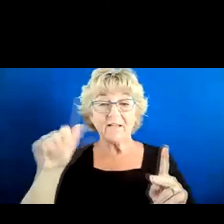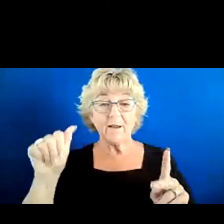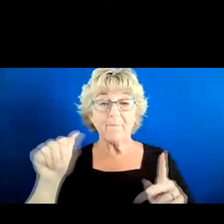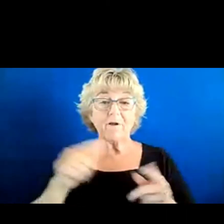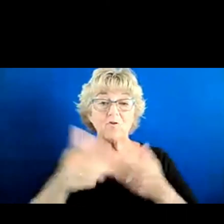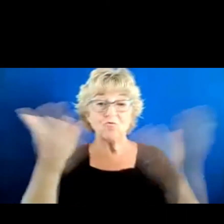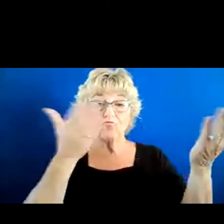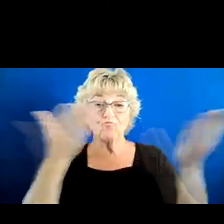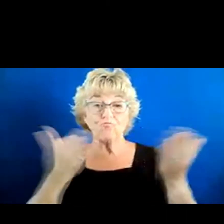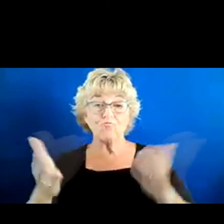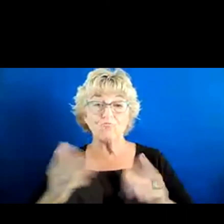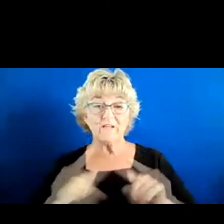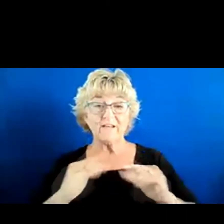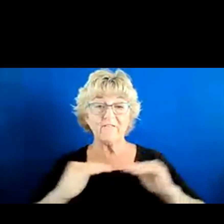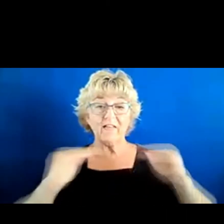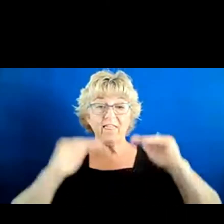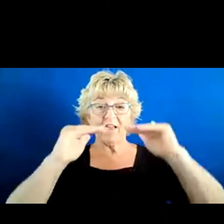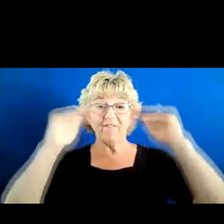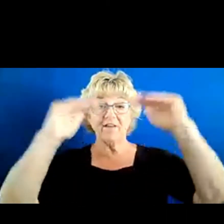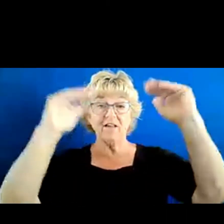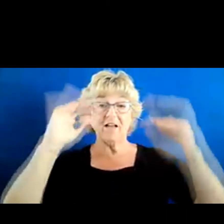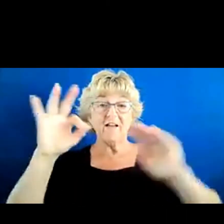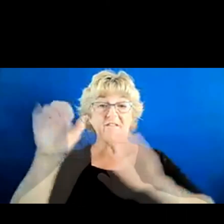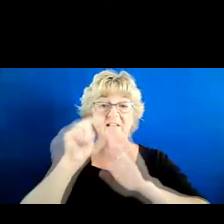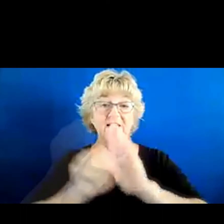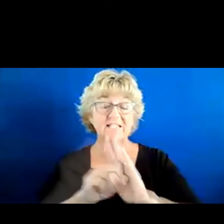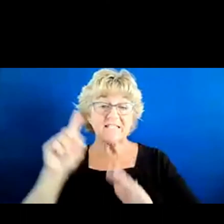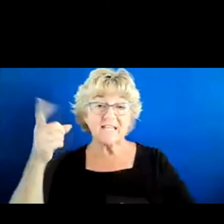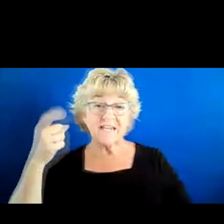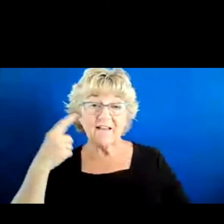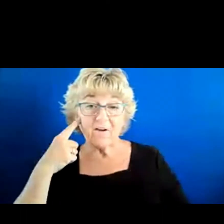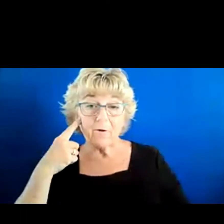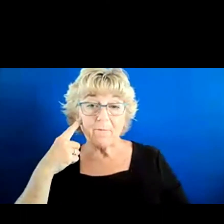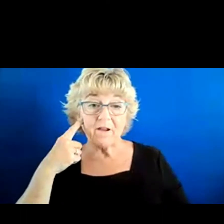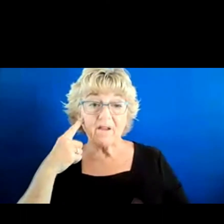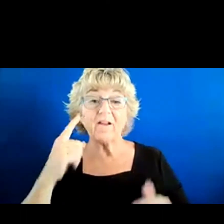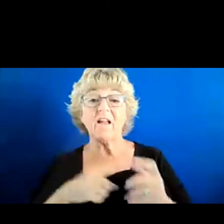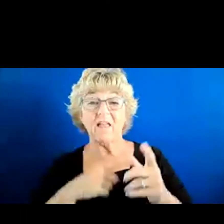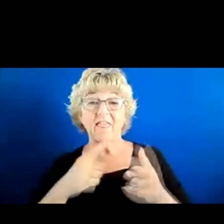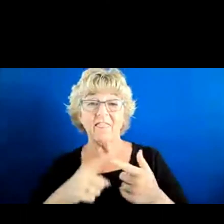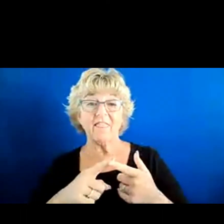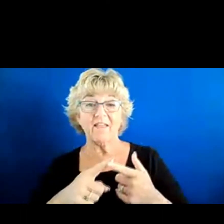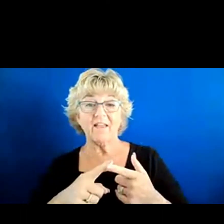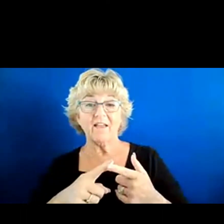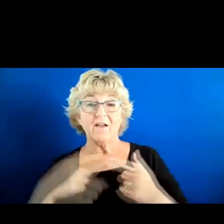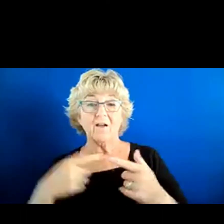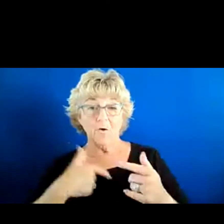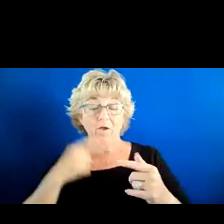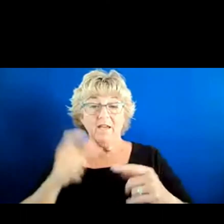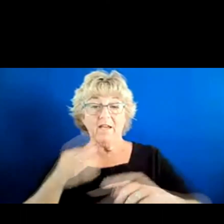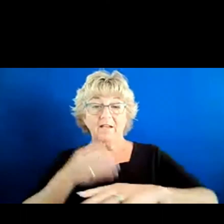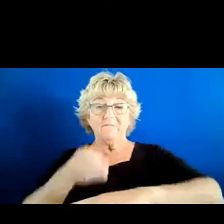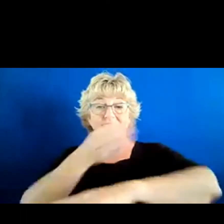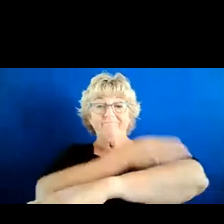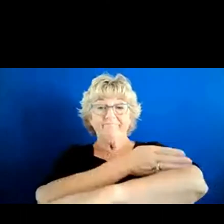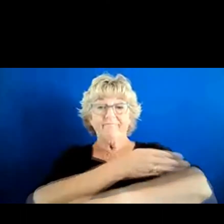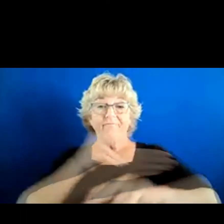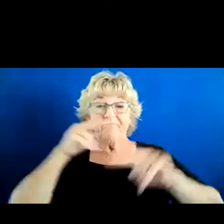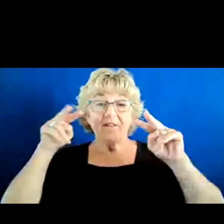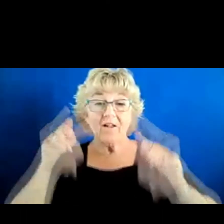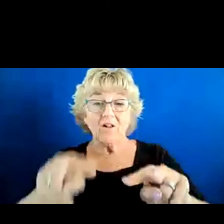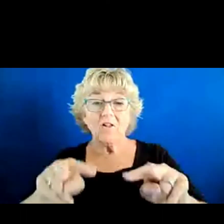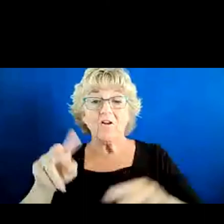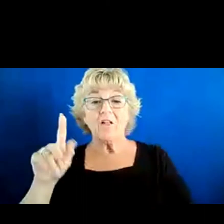levels of state government, then we need to kind of put some meat on the bones of that vision. Let's look at the trend